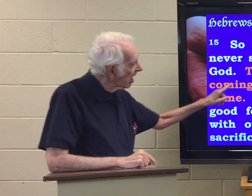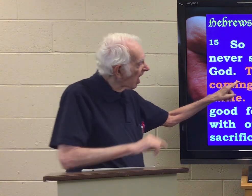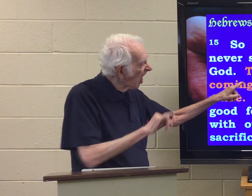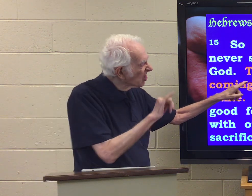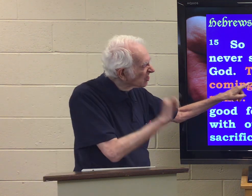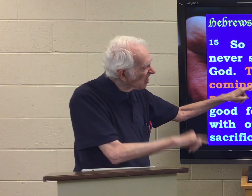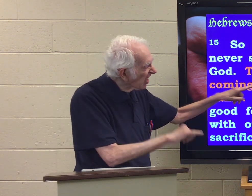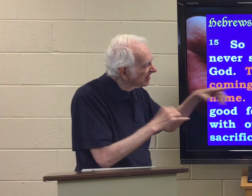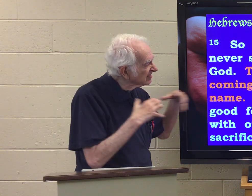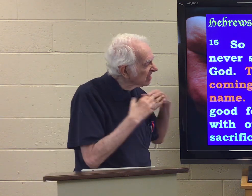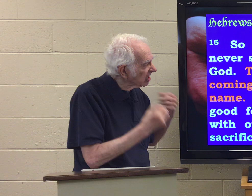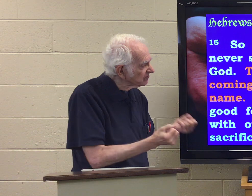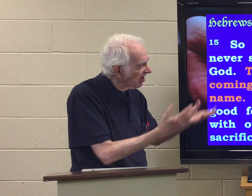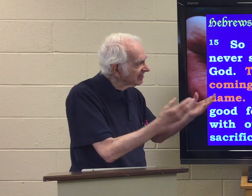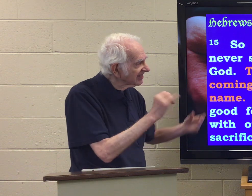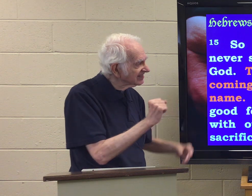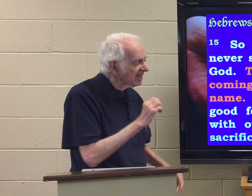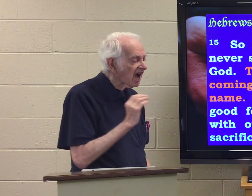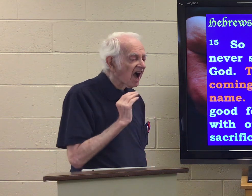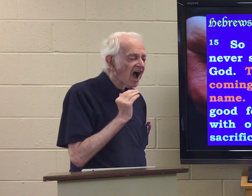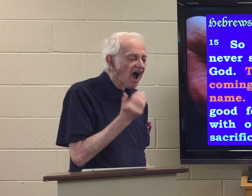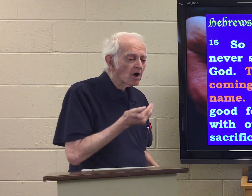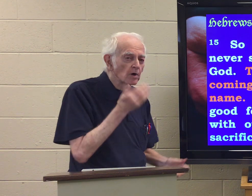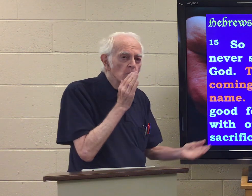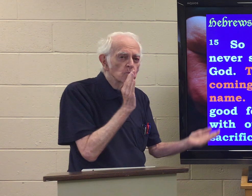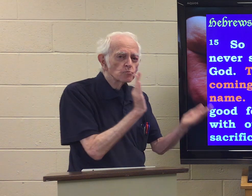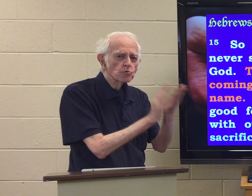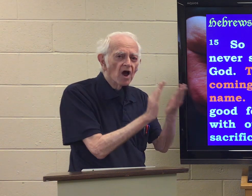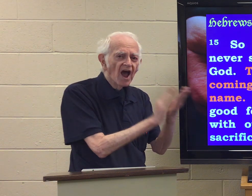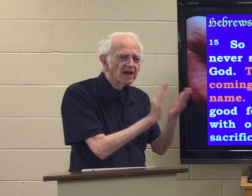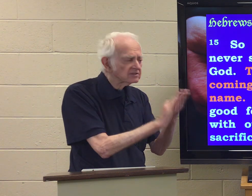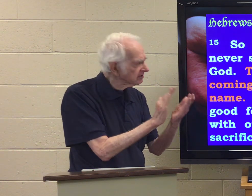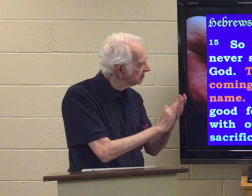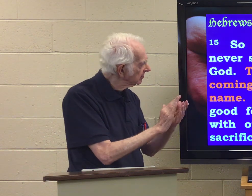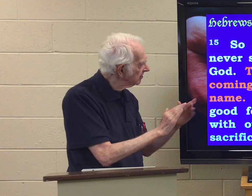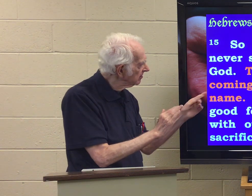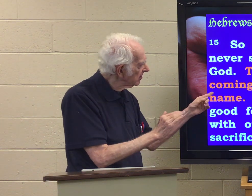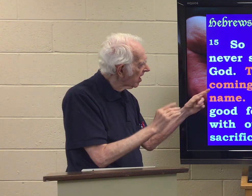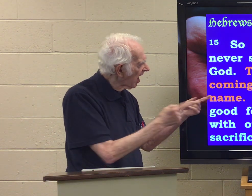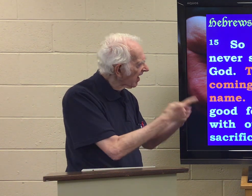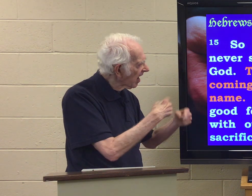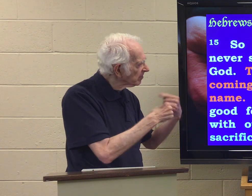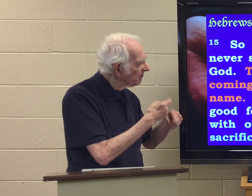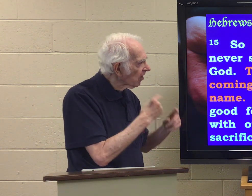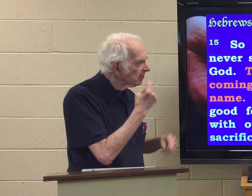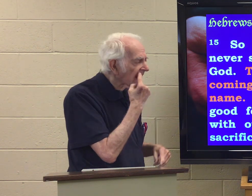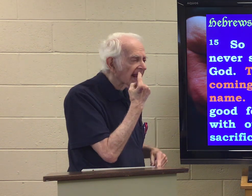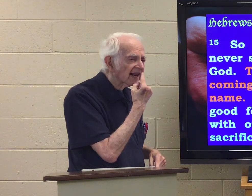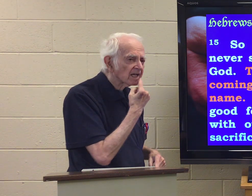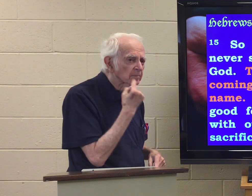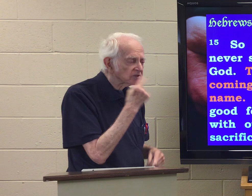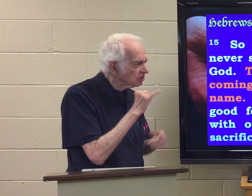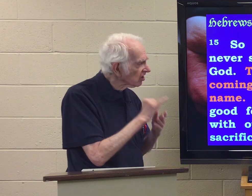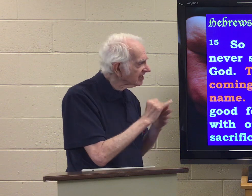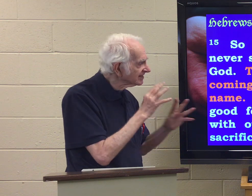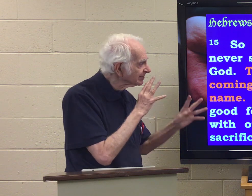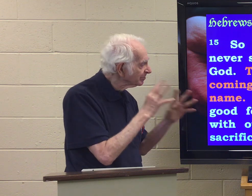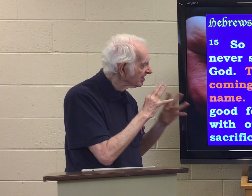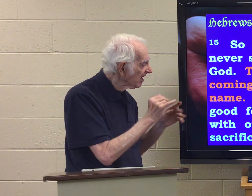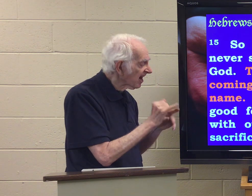That sacrifice is our praise, coming from lips that speak